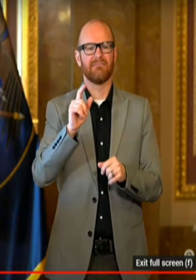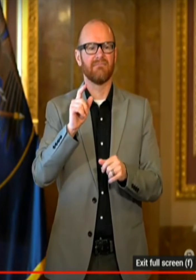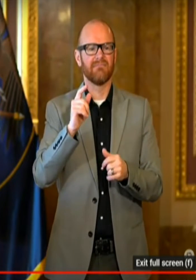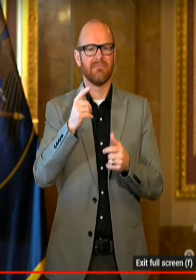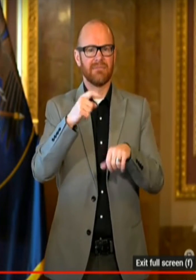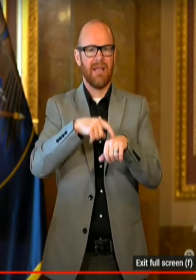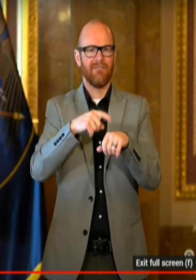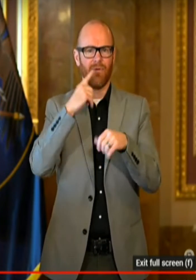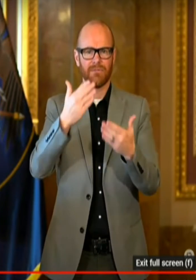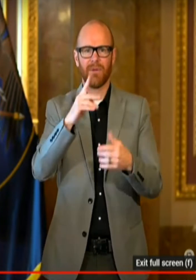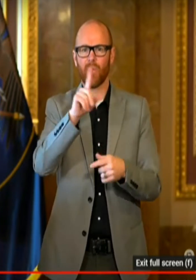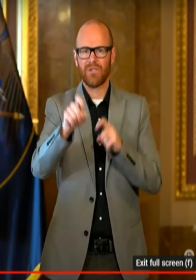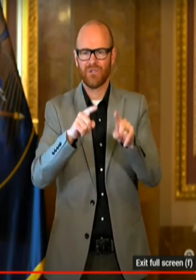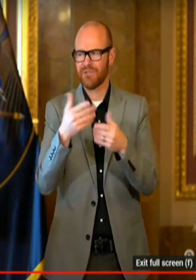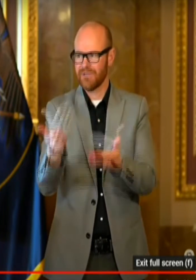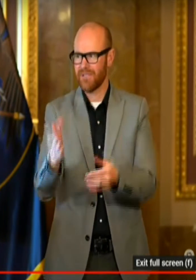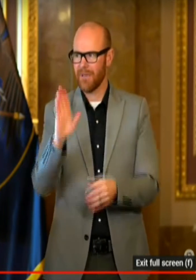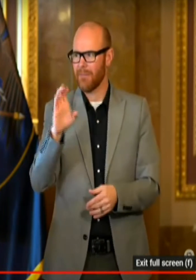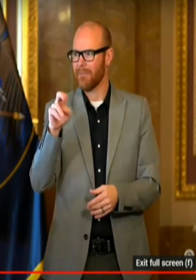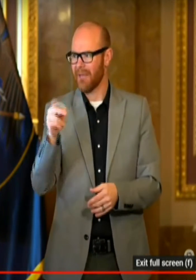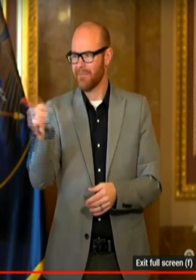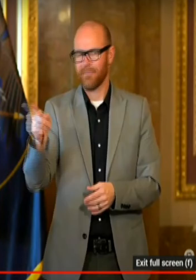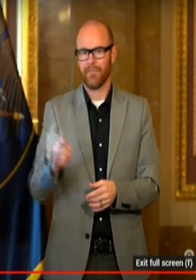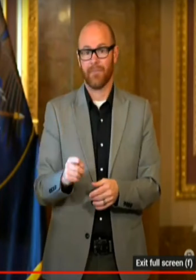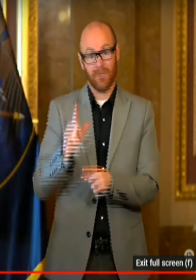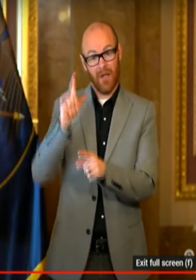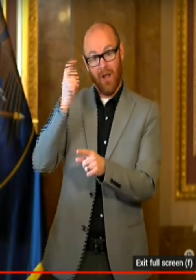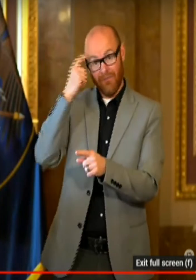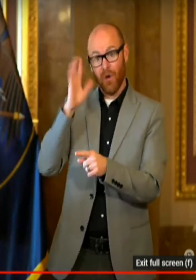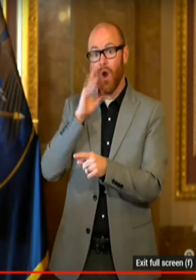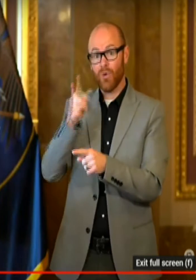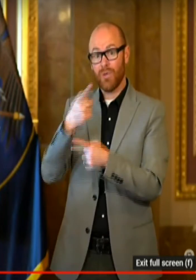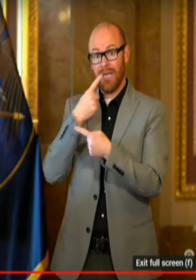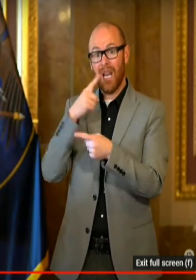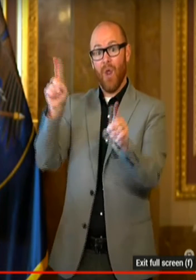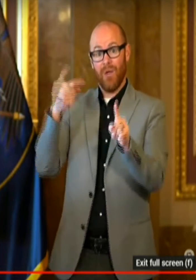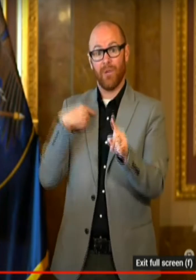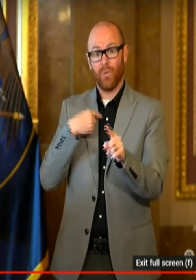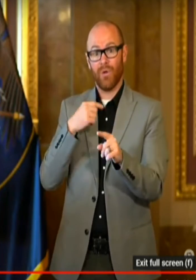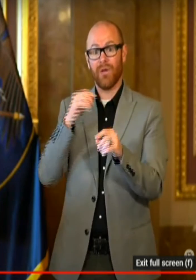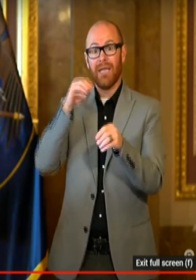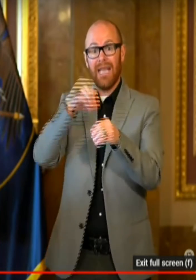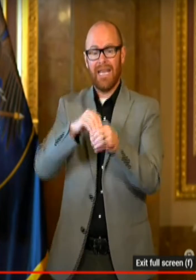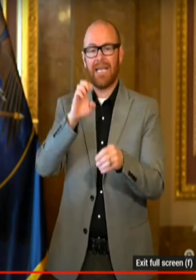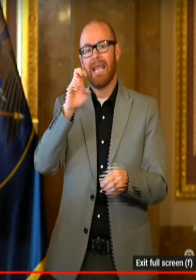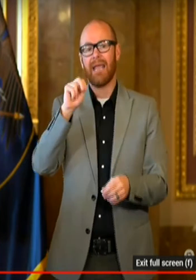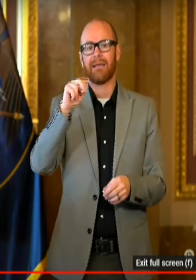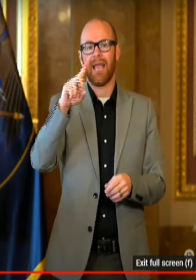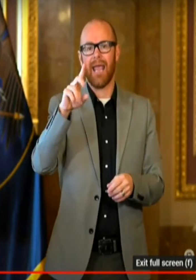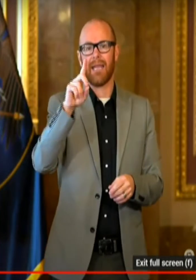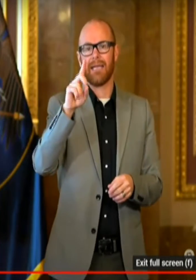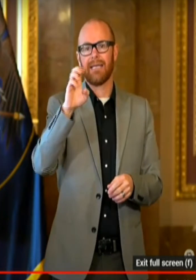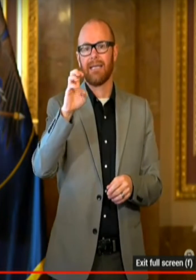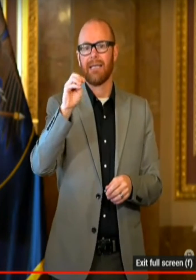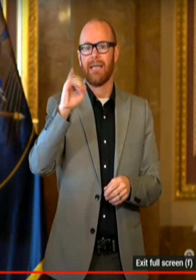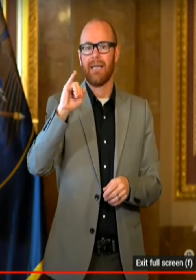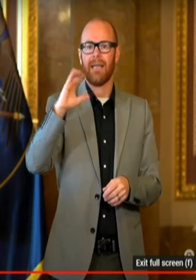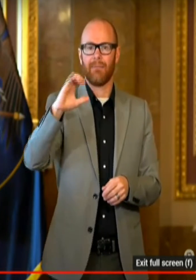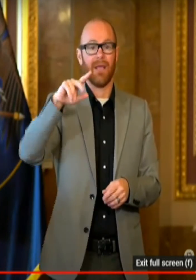have a few. Ben, please. Governor, at this point, are you declaring that we're into the endemic phase as the state has been preparing for?